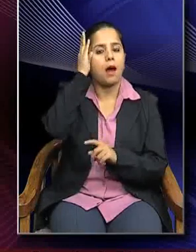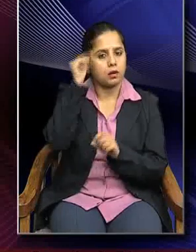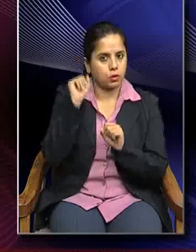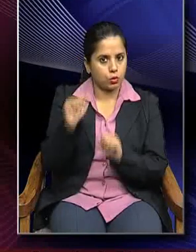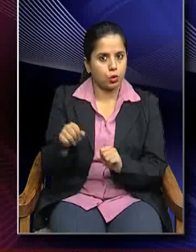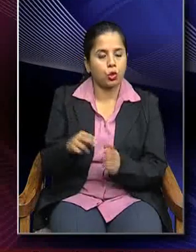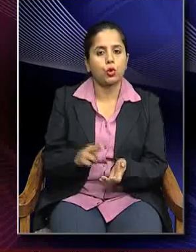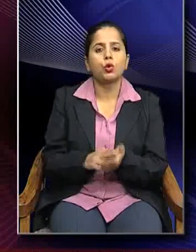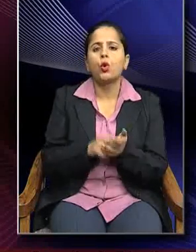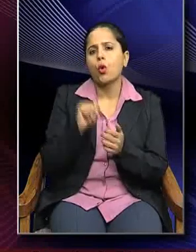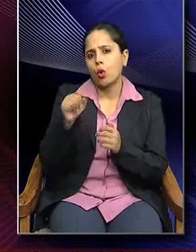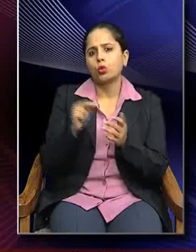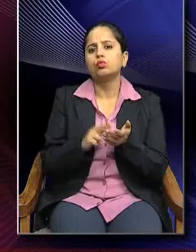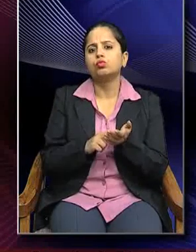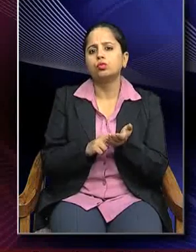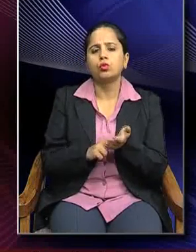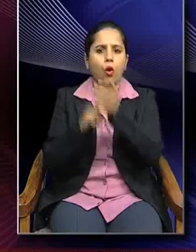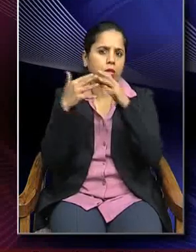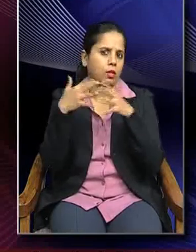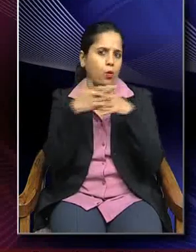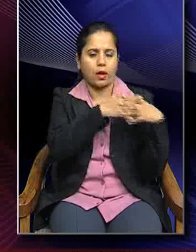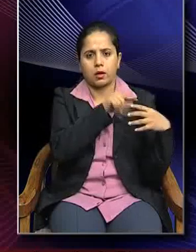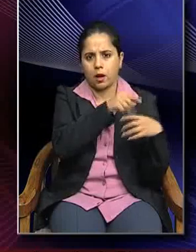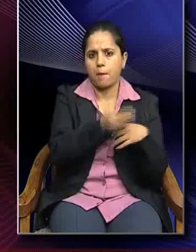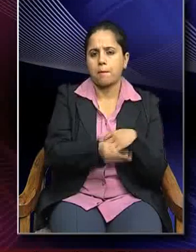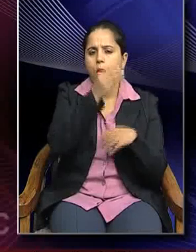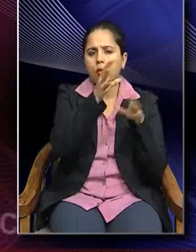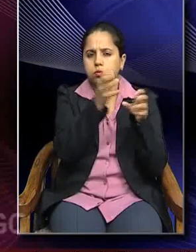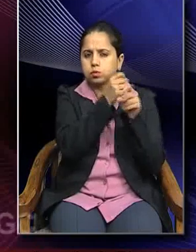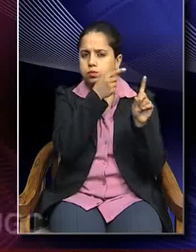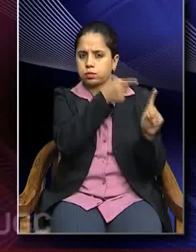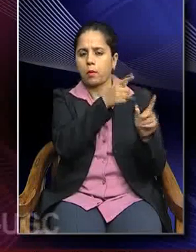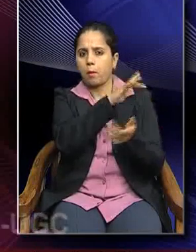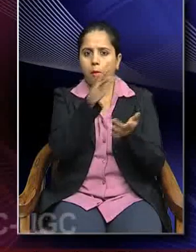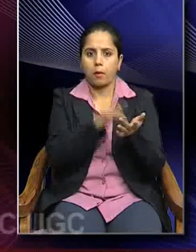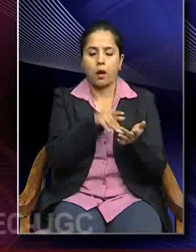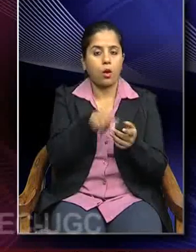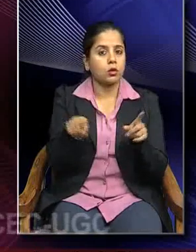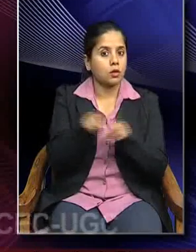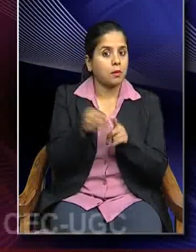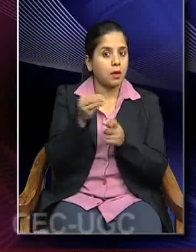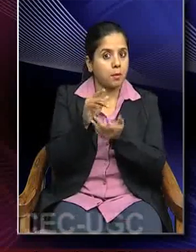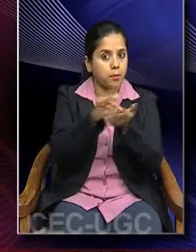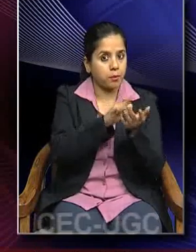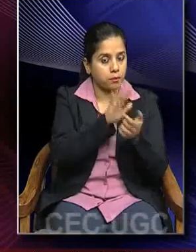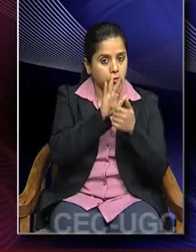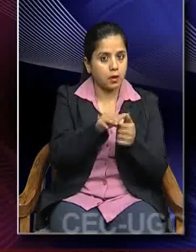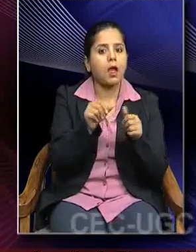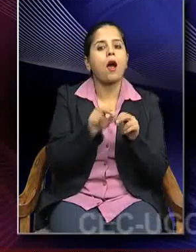northwestern part of Pakistan to be more precise, and also some parts of Afghanistan.